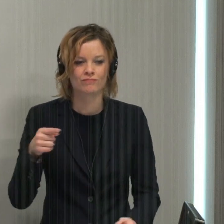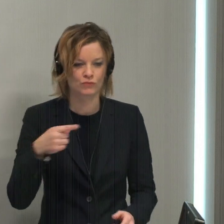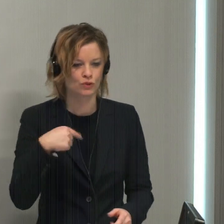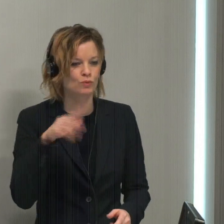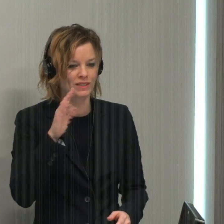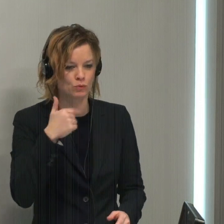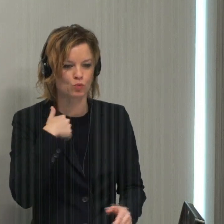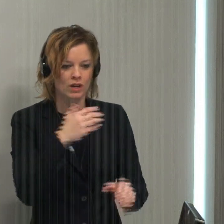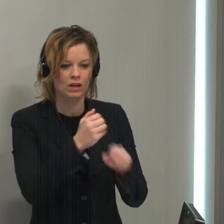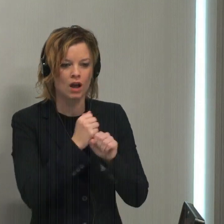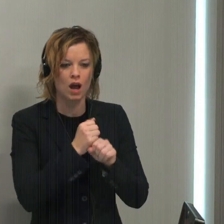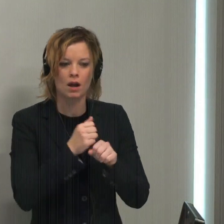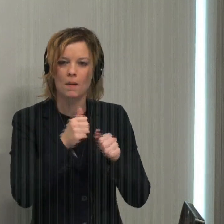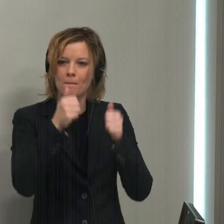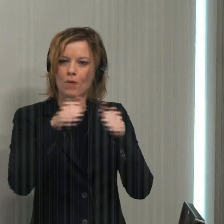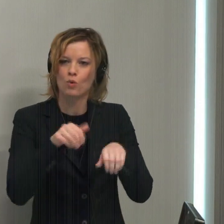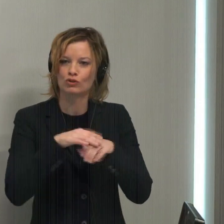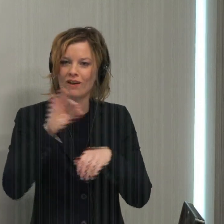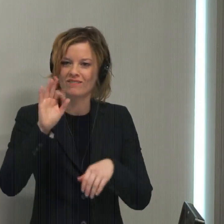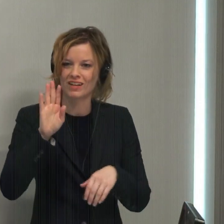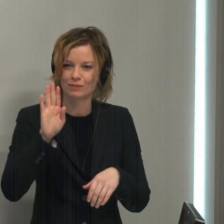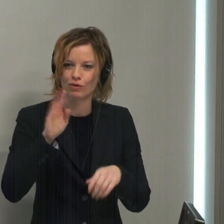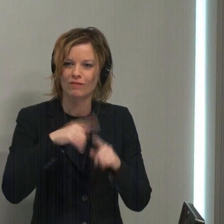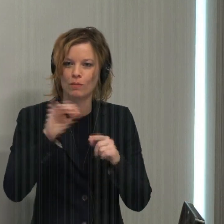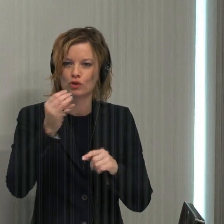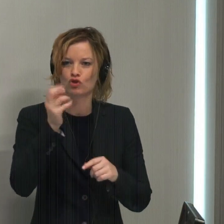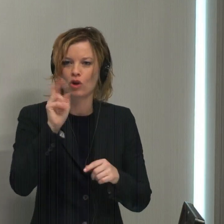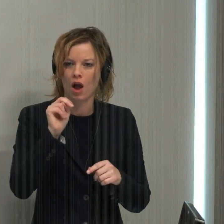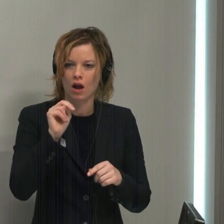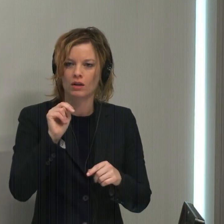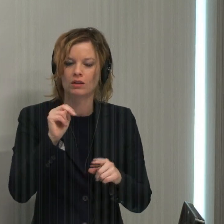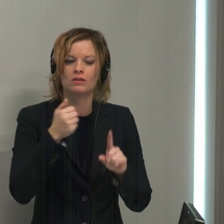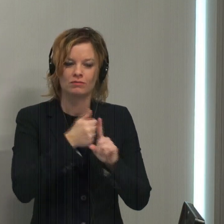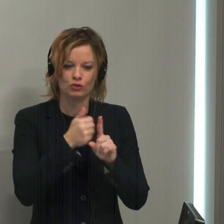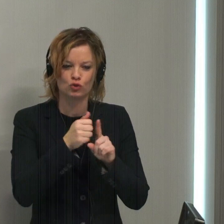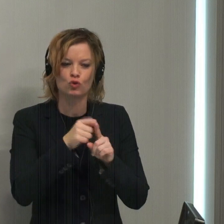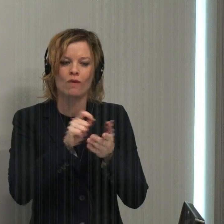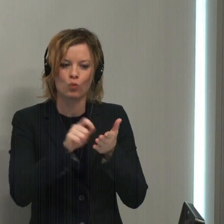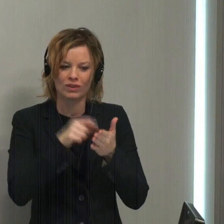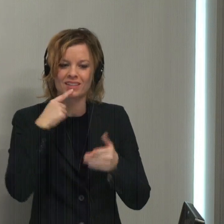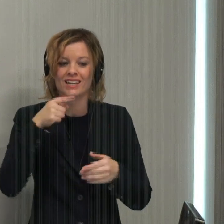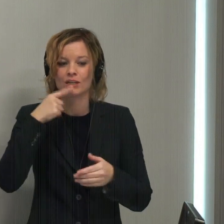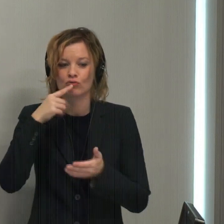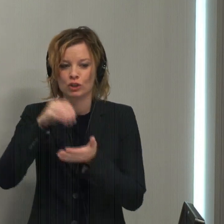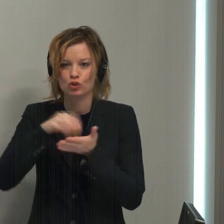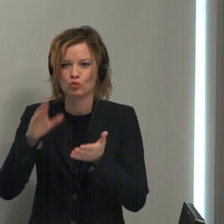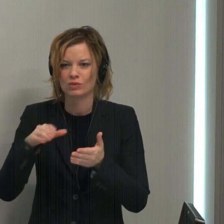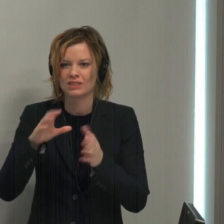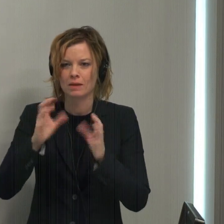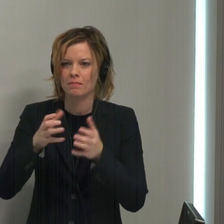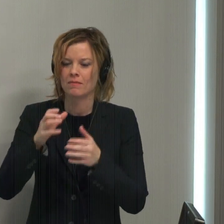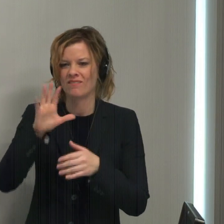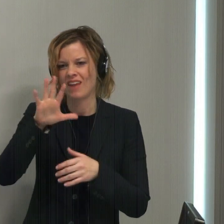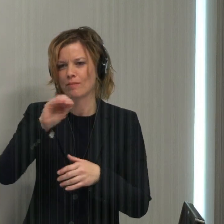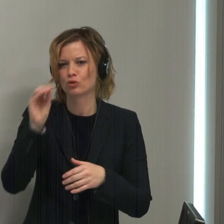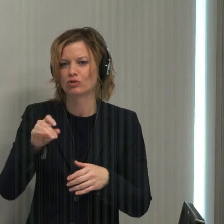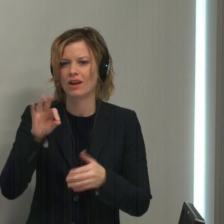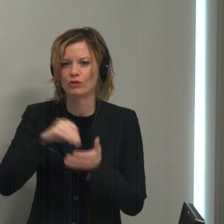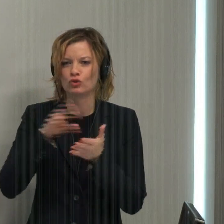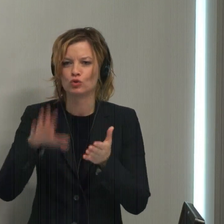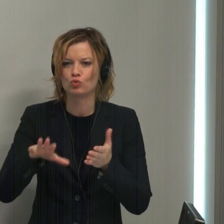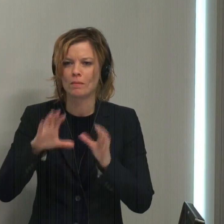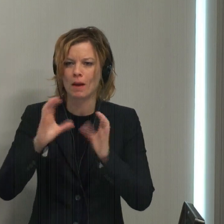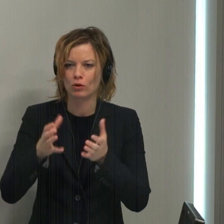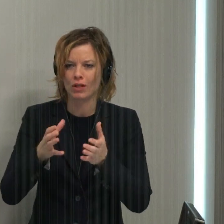a post on Facebook from John, who writes, Hearing students make up only 5% of the student